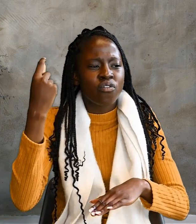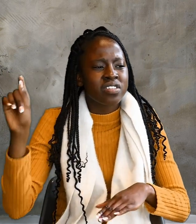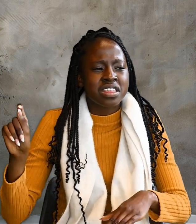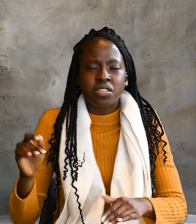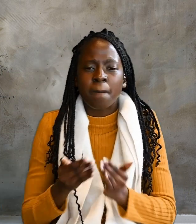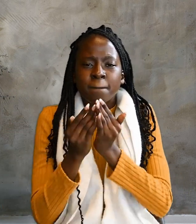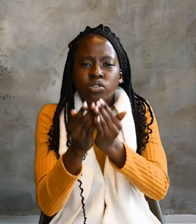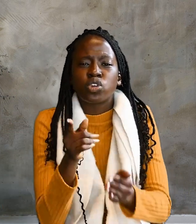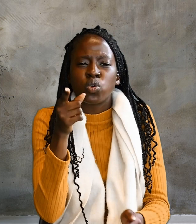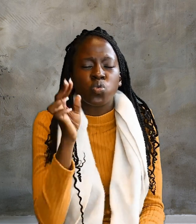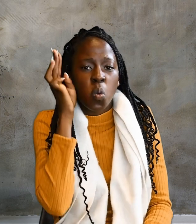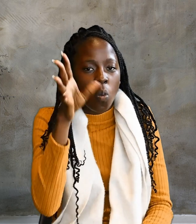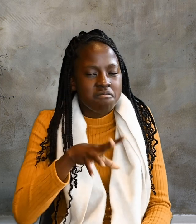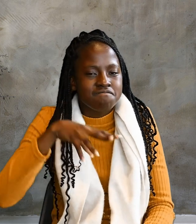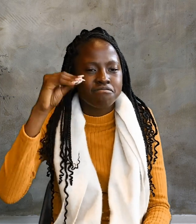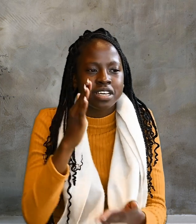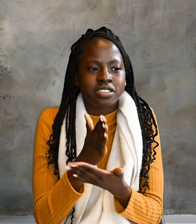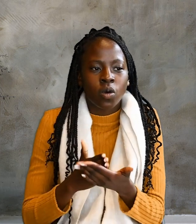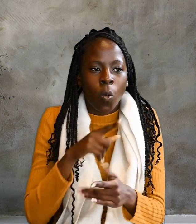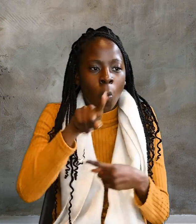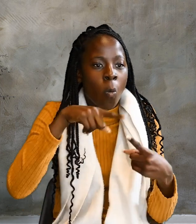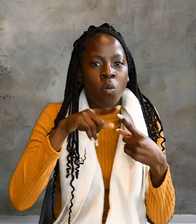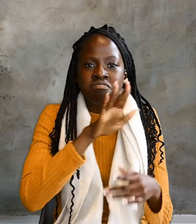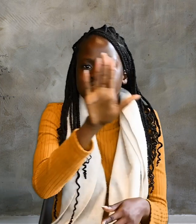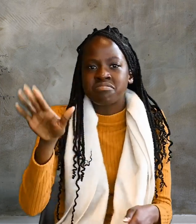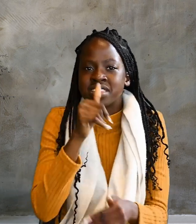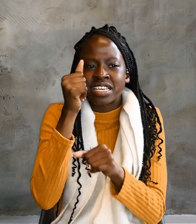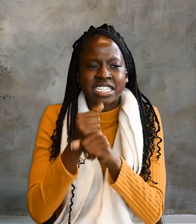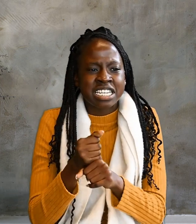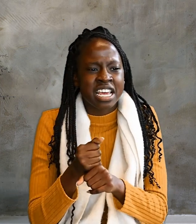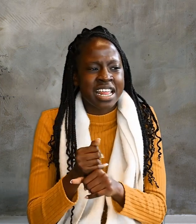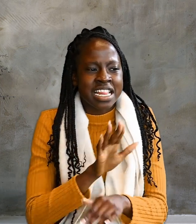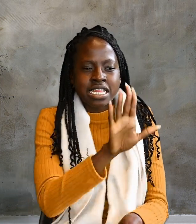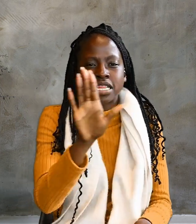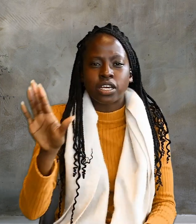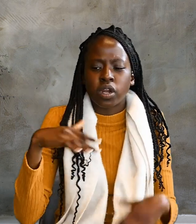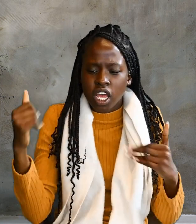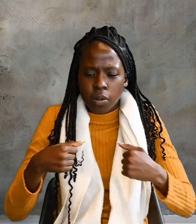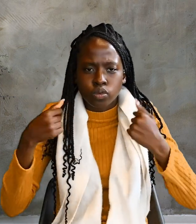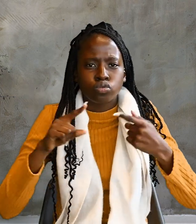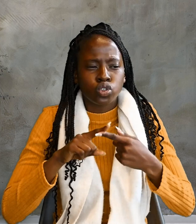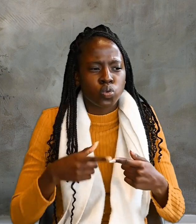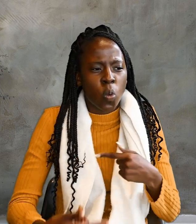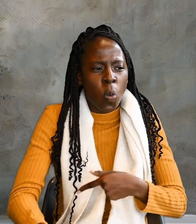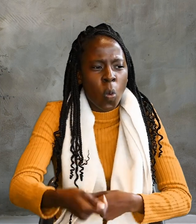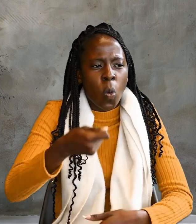find some. When they did, they were unable to haul the net in because of the large